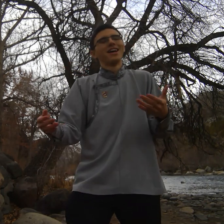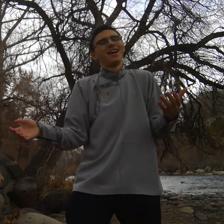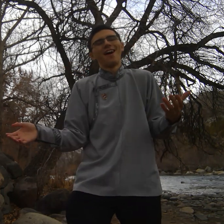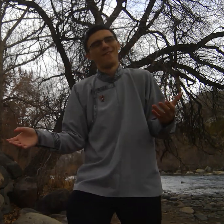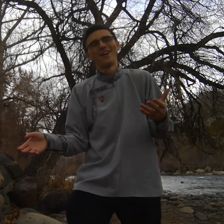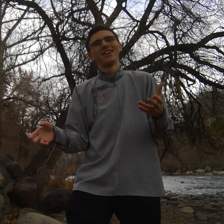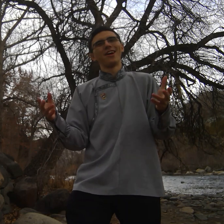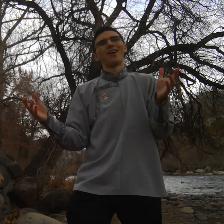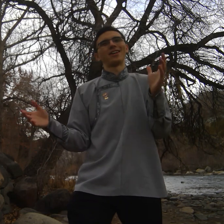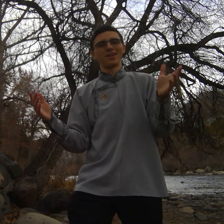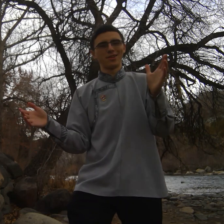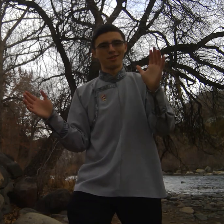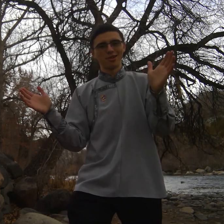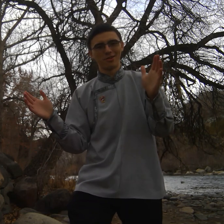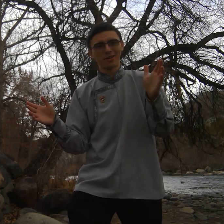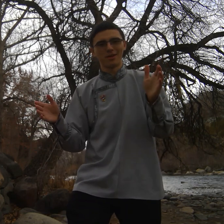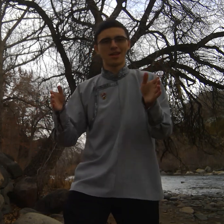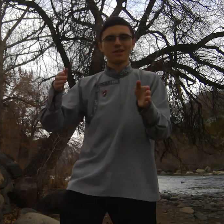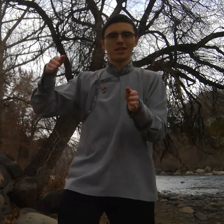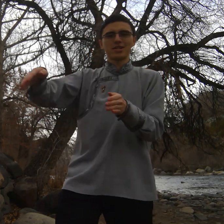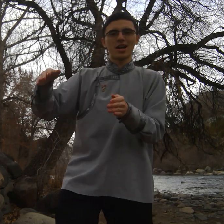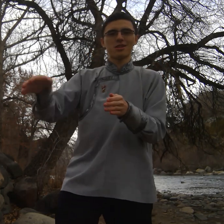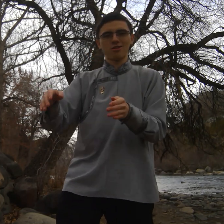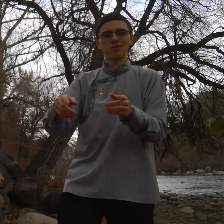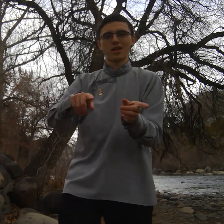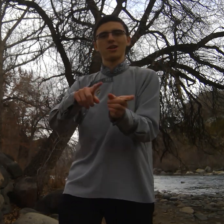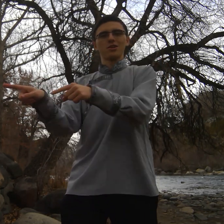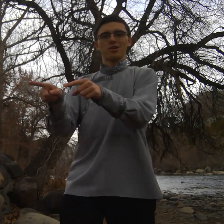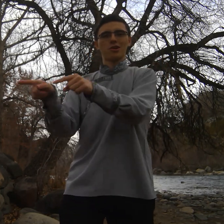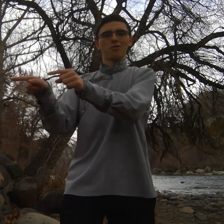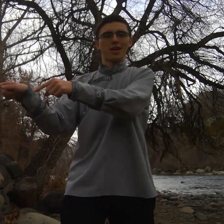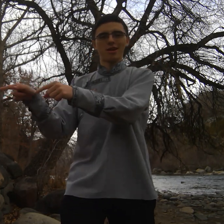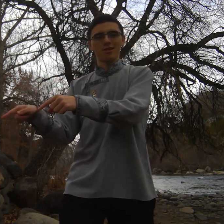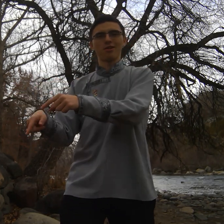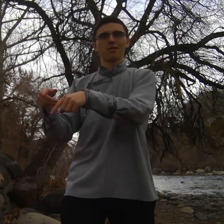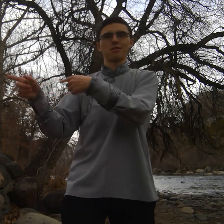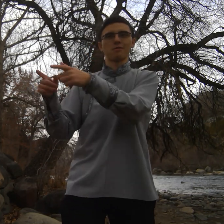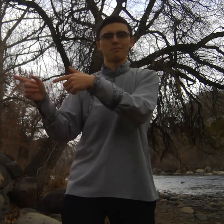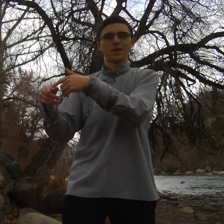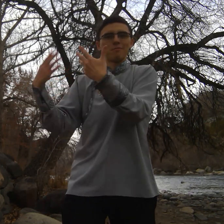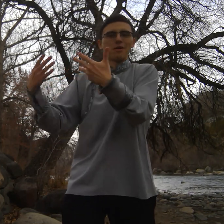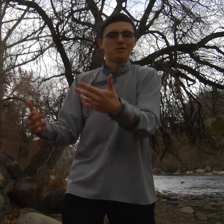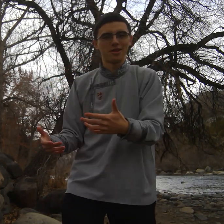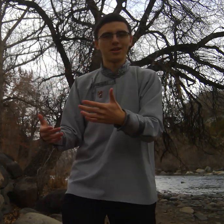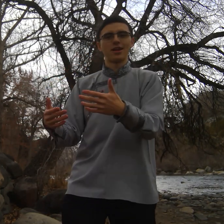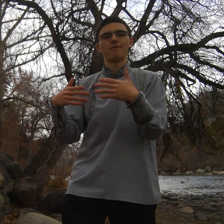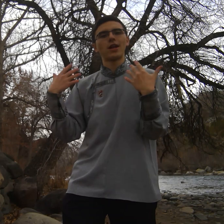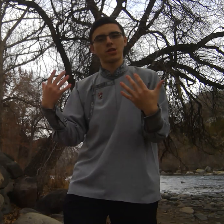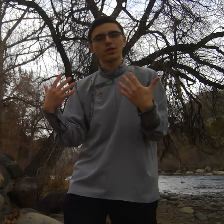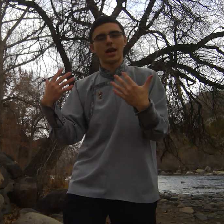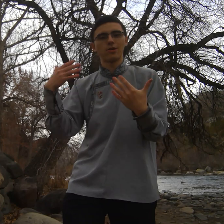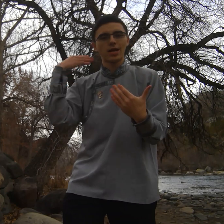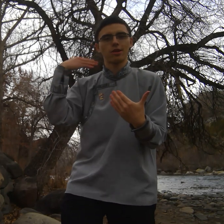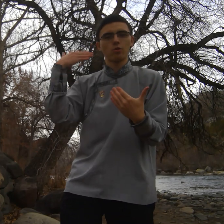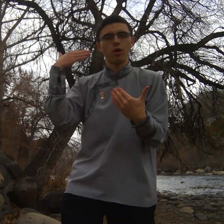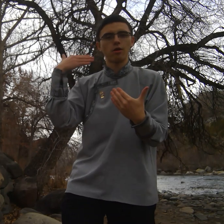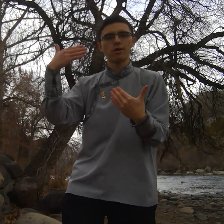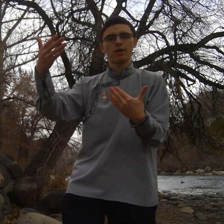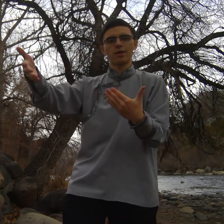have no idea what they're doing but then the like gesture like go here but in Mongolia and eventually I would get the words to